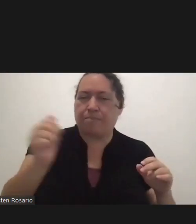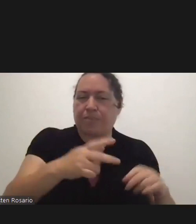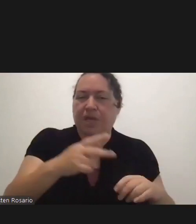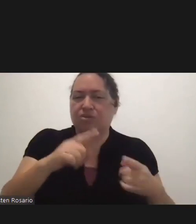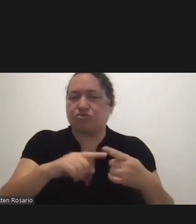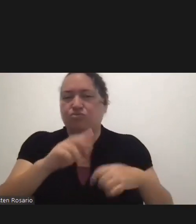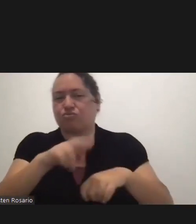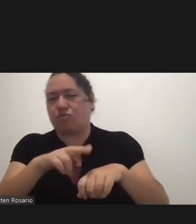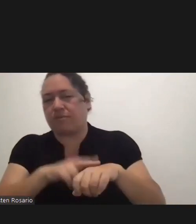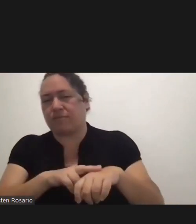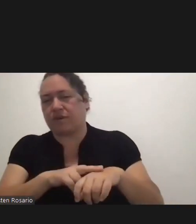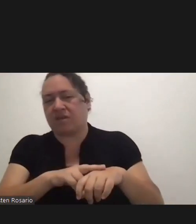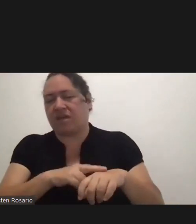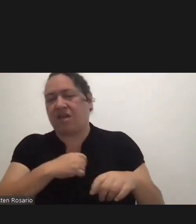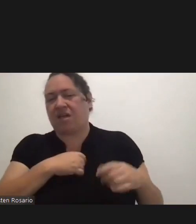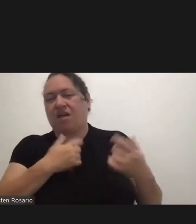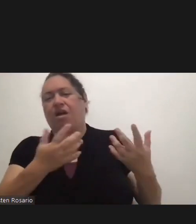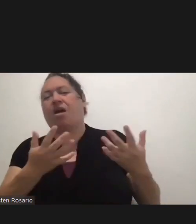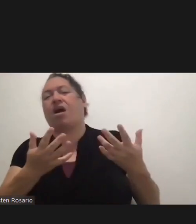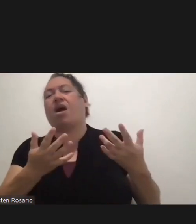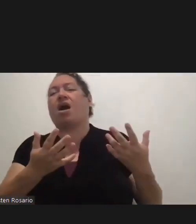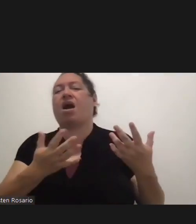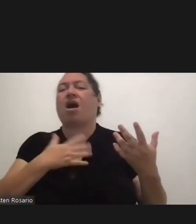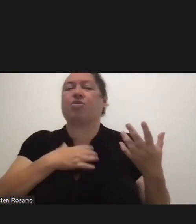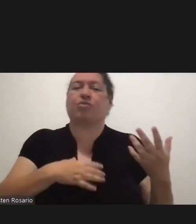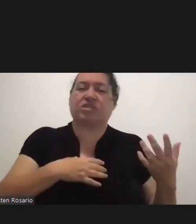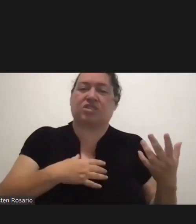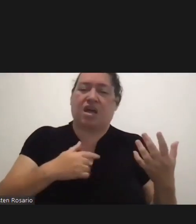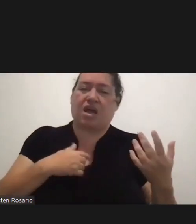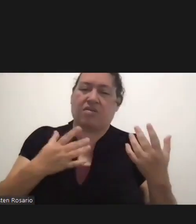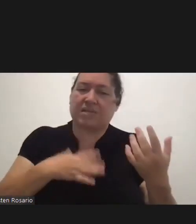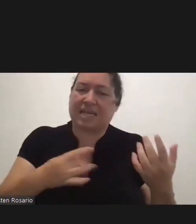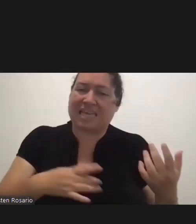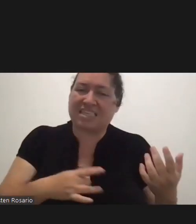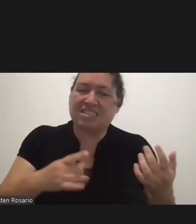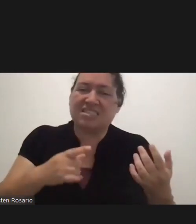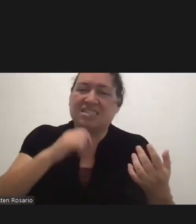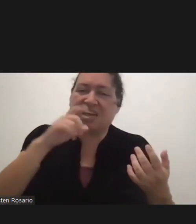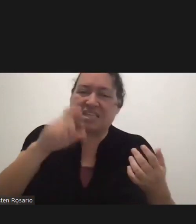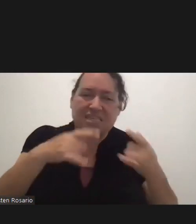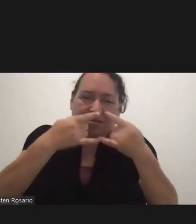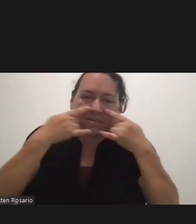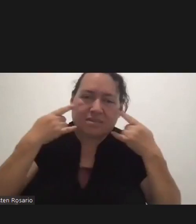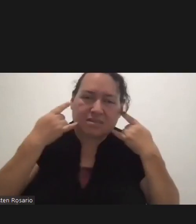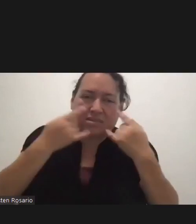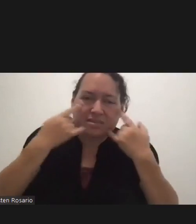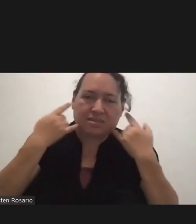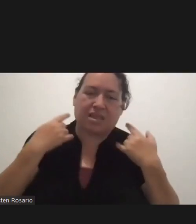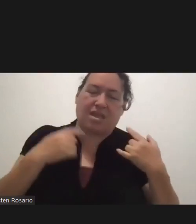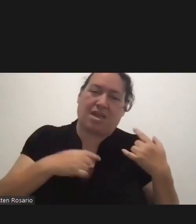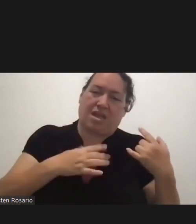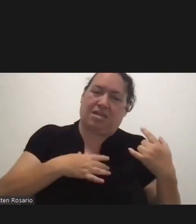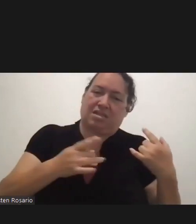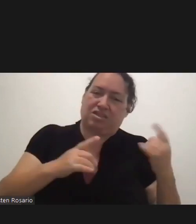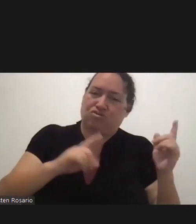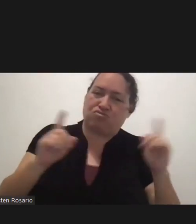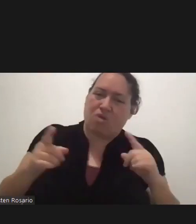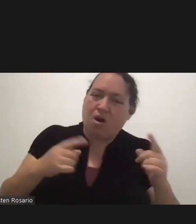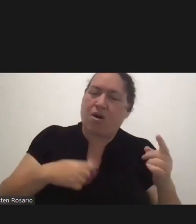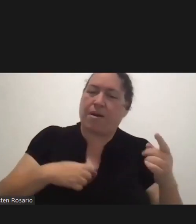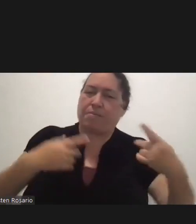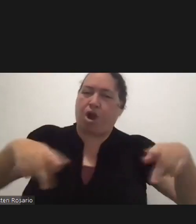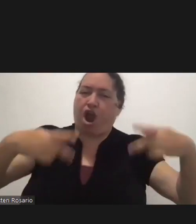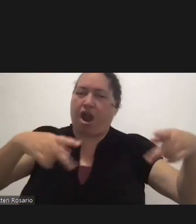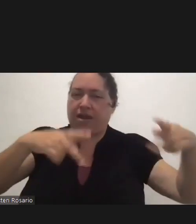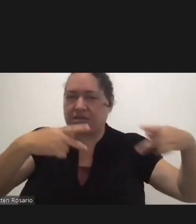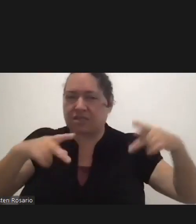normal. I would like it so that we don't have to wear our mask anymore. I would like it so that we can go and party with our friends without having to feel like